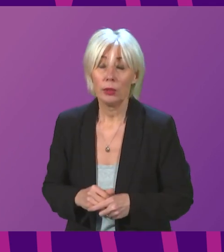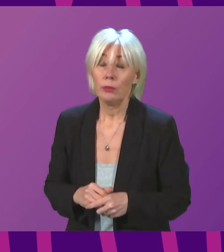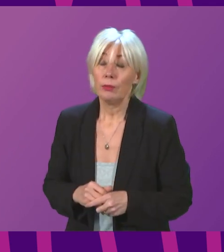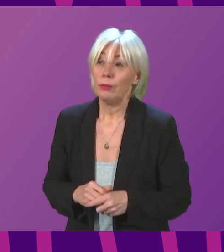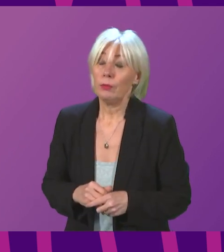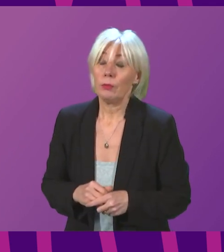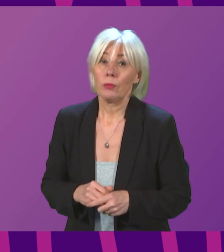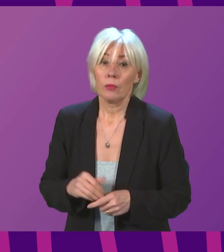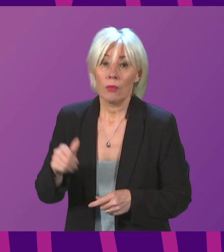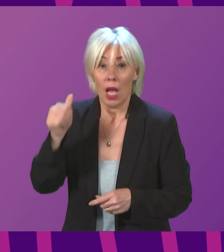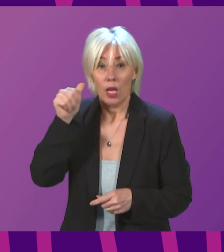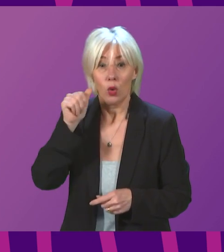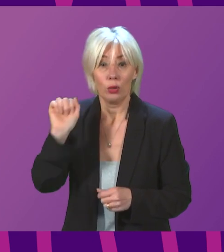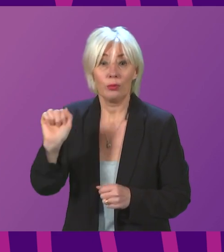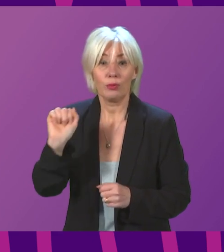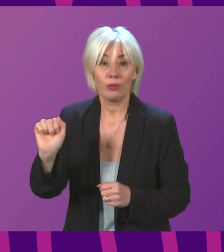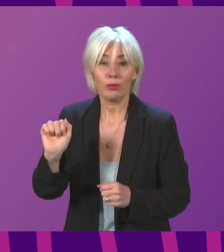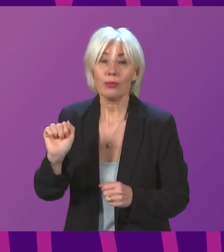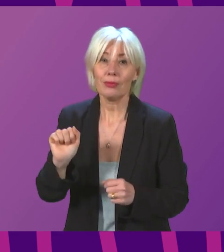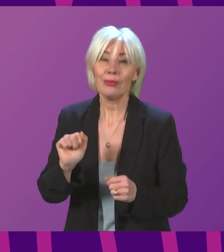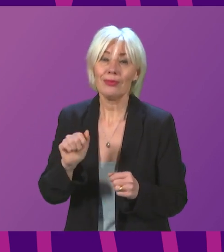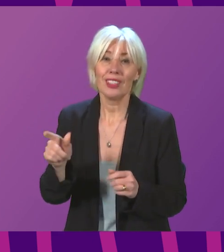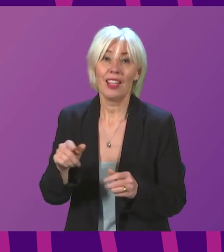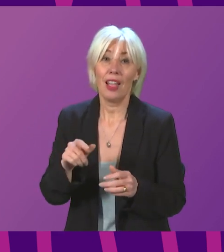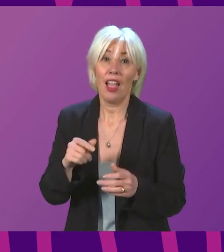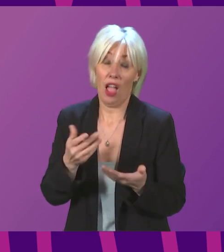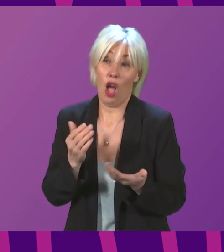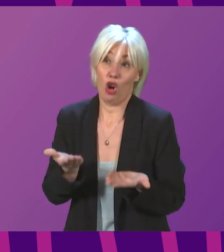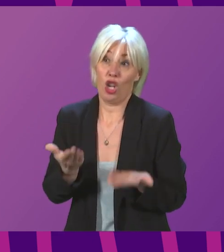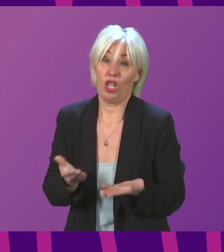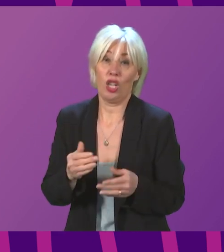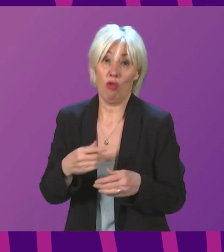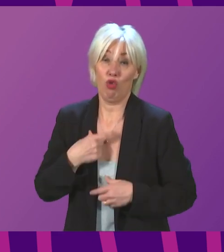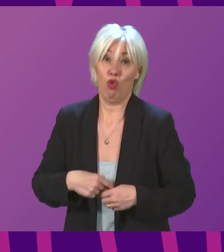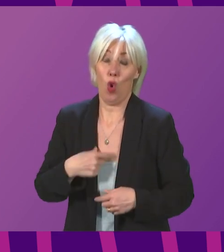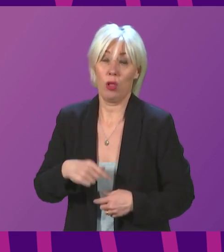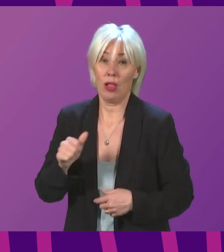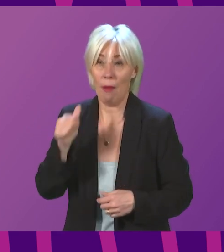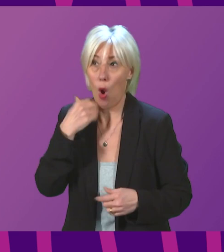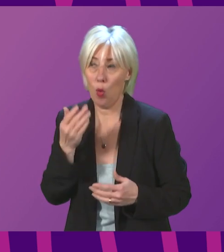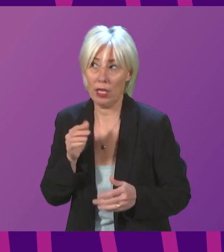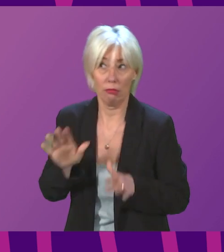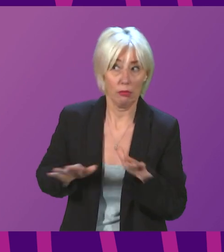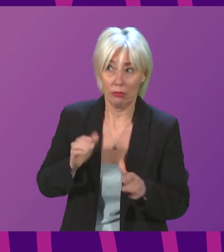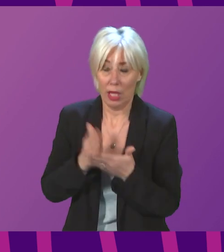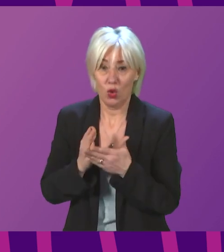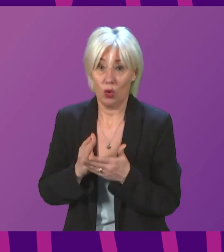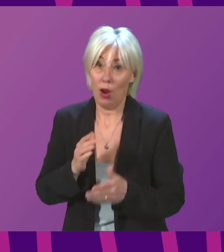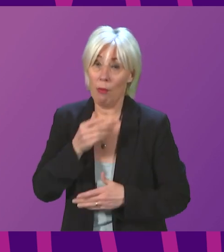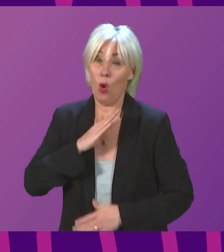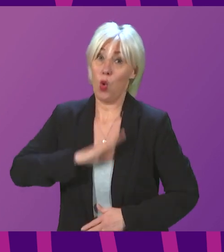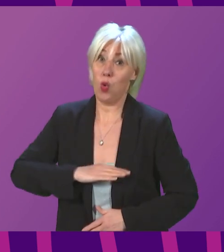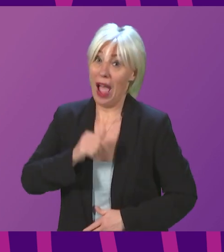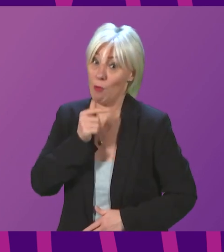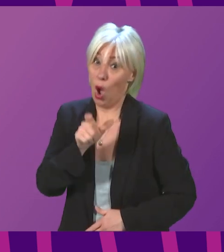Knowing how much she works to keep me on my toes in her current role I have always considered myself lucky not to have been a pupil in one of Christine